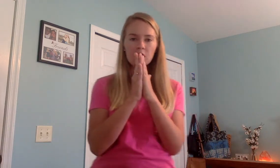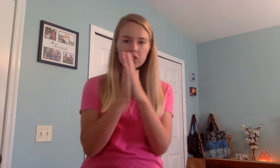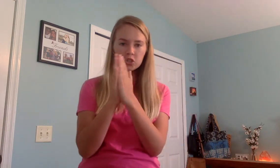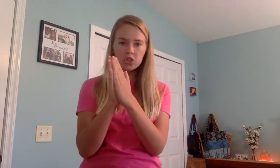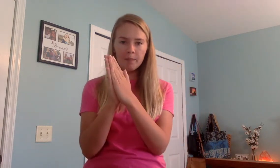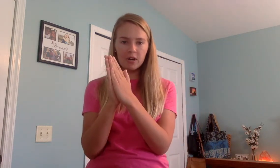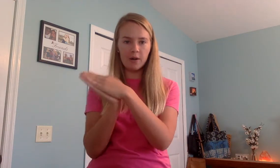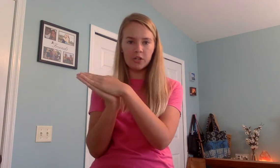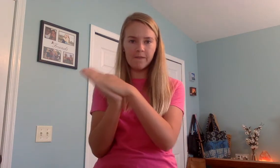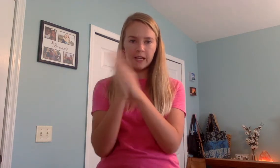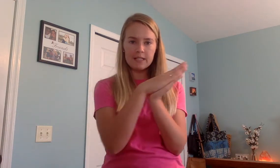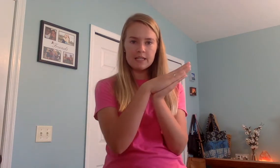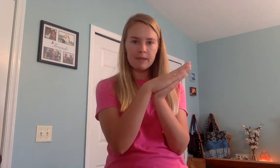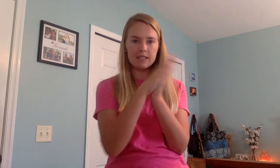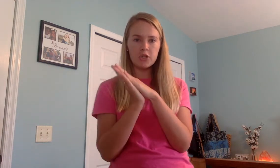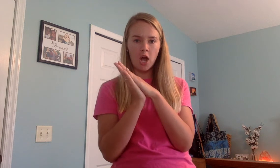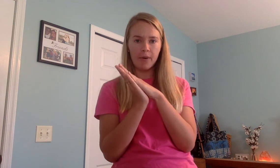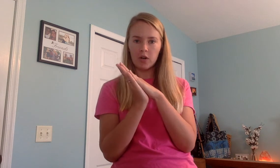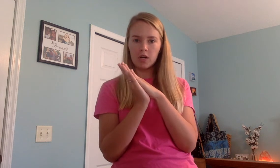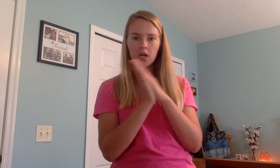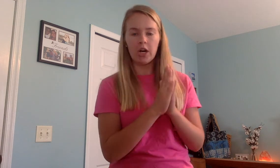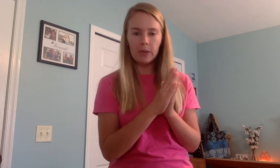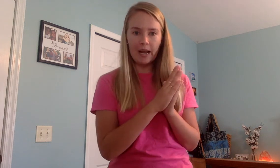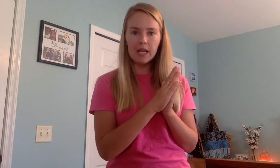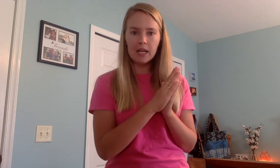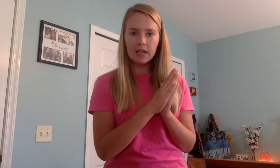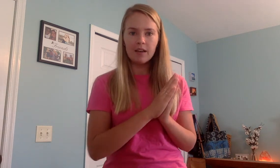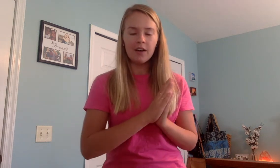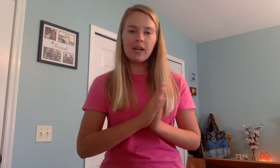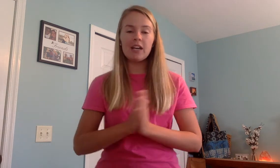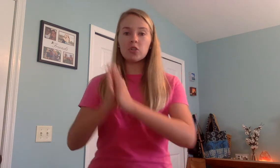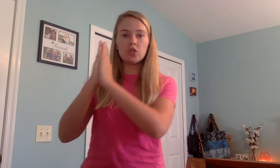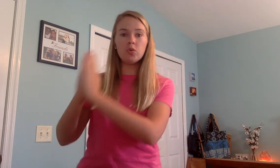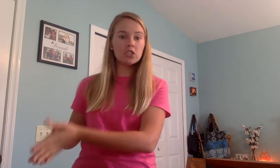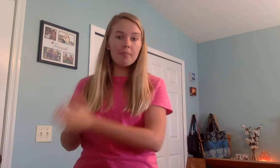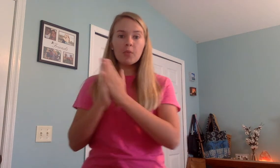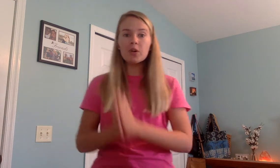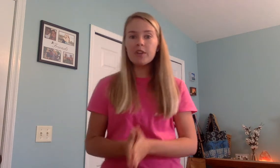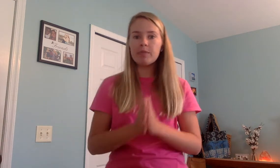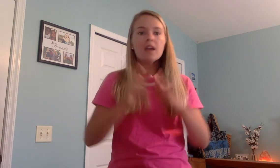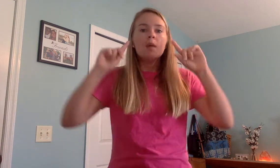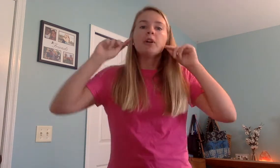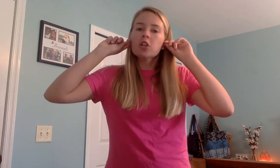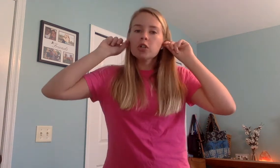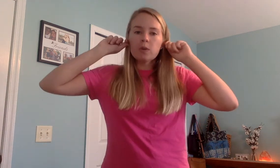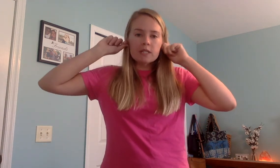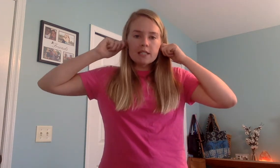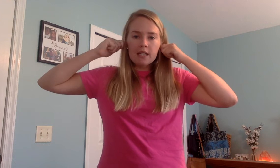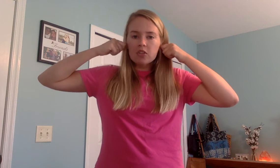get your chopper out, your fancy schmancy chopper. Are you ready? Okay, so you can chop the word with me, but turn those listening ears